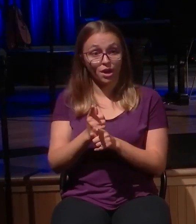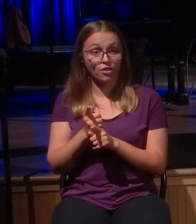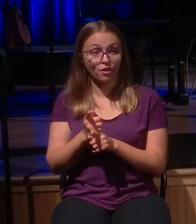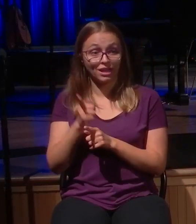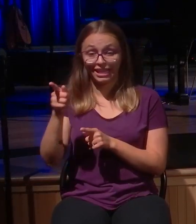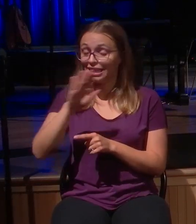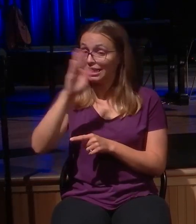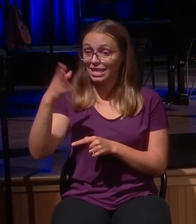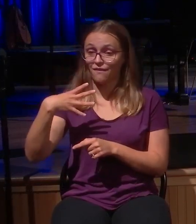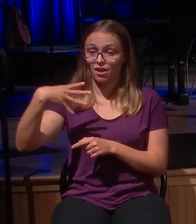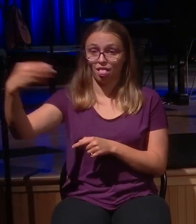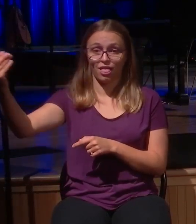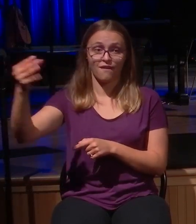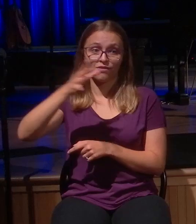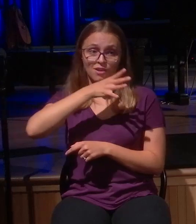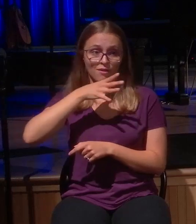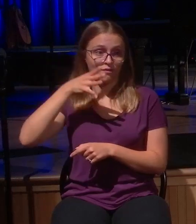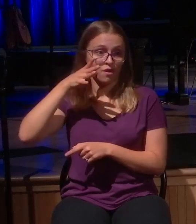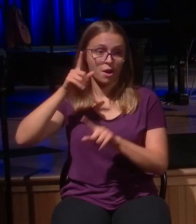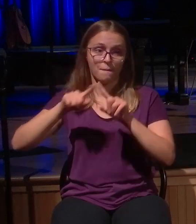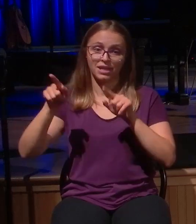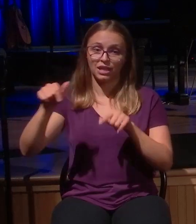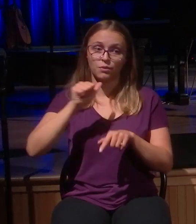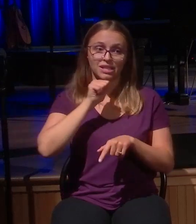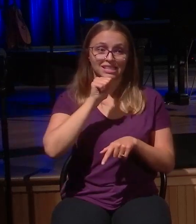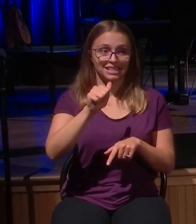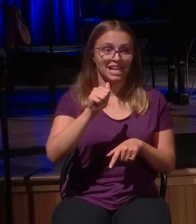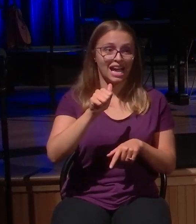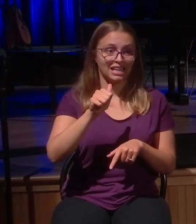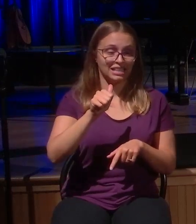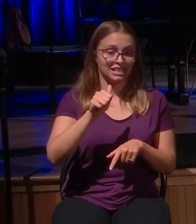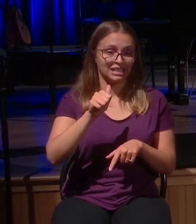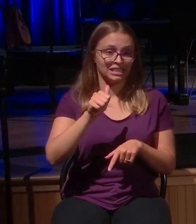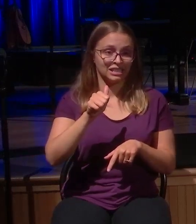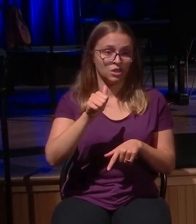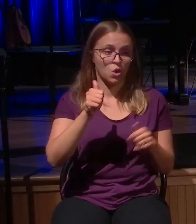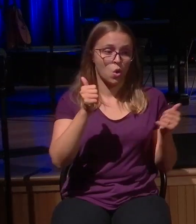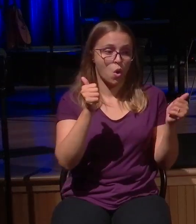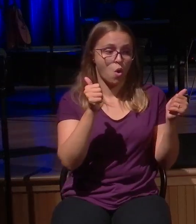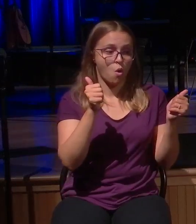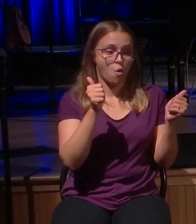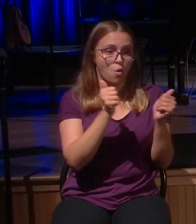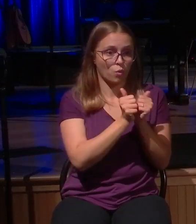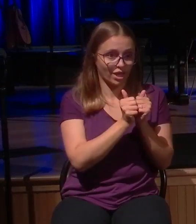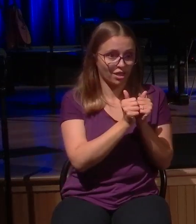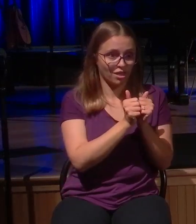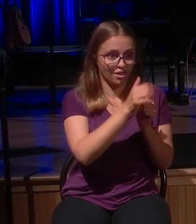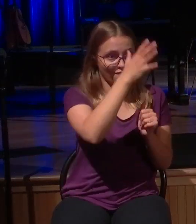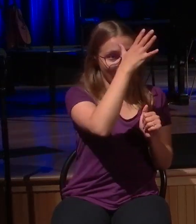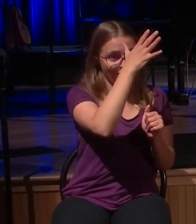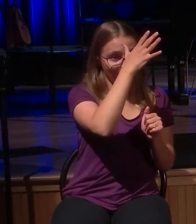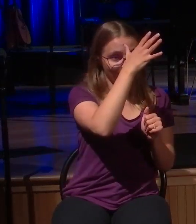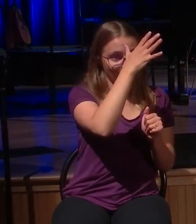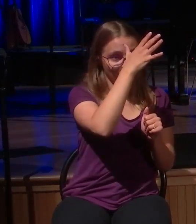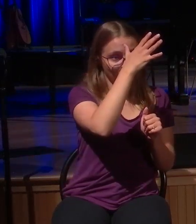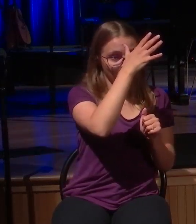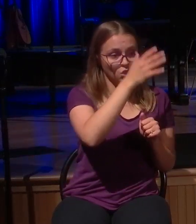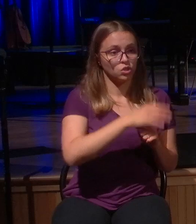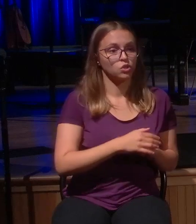we recognize. That the father not just lost one son. But the father had lost two sons. And one finally came home. But the elder brother did not.